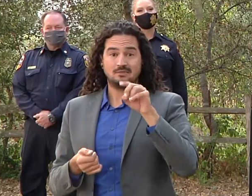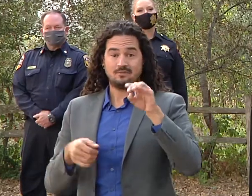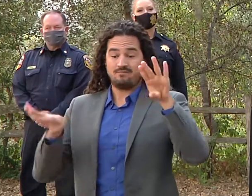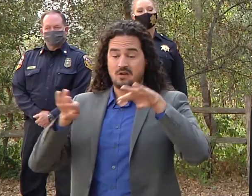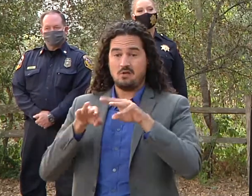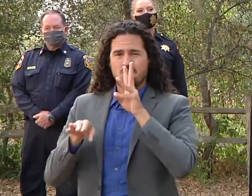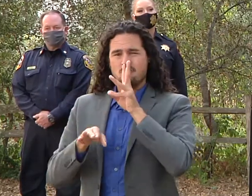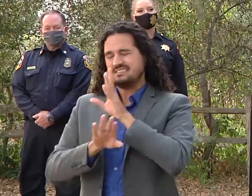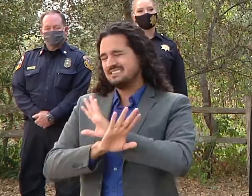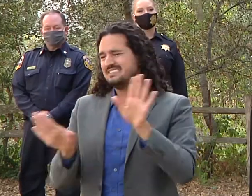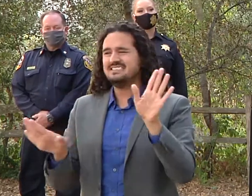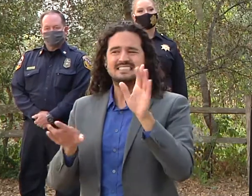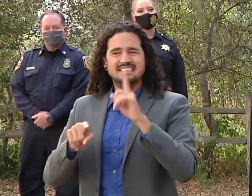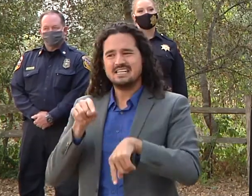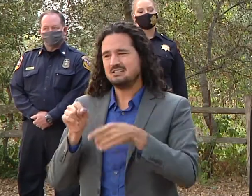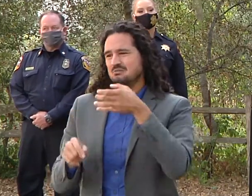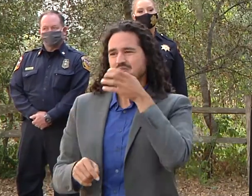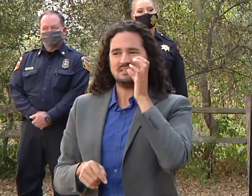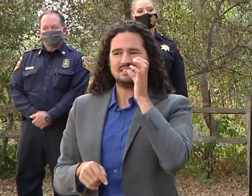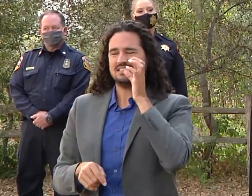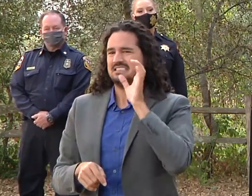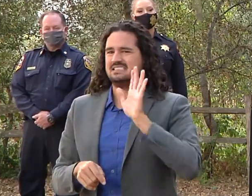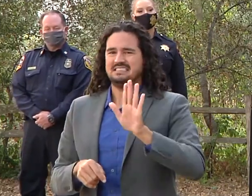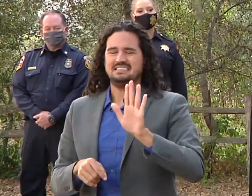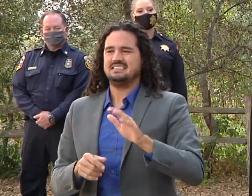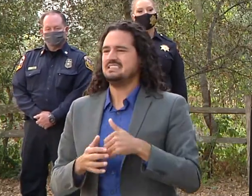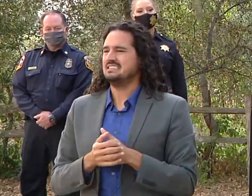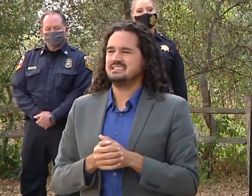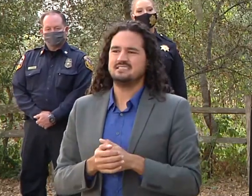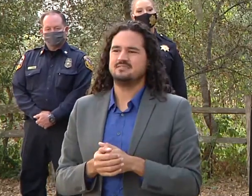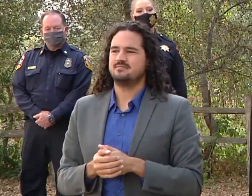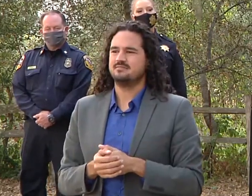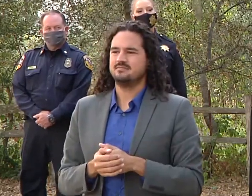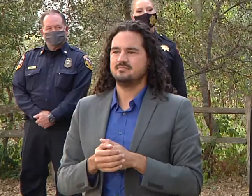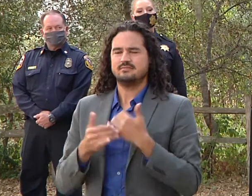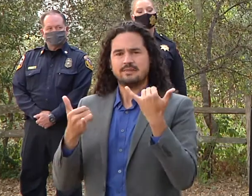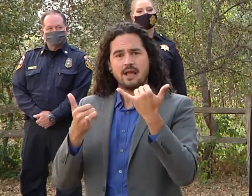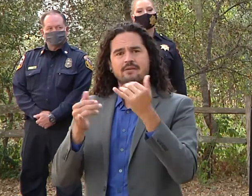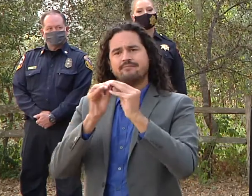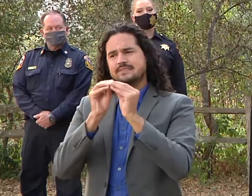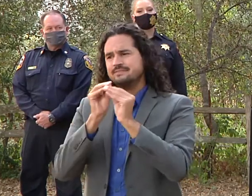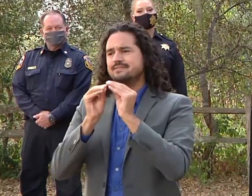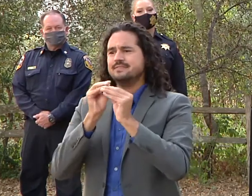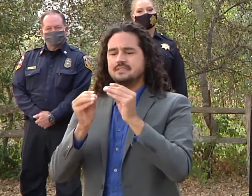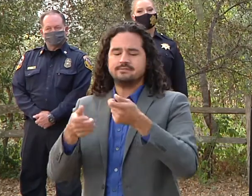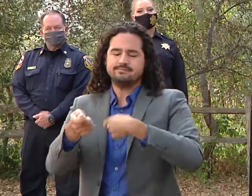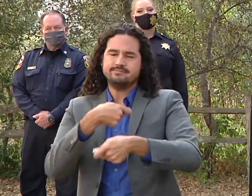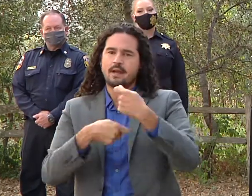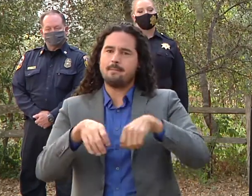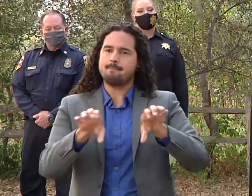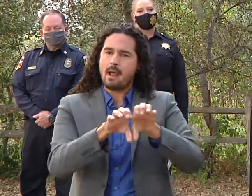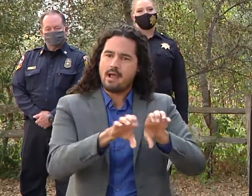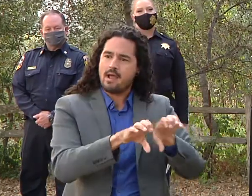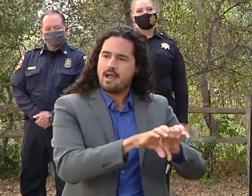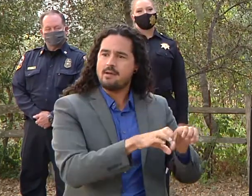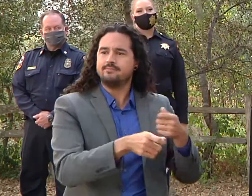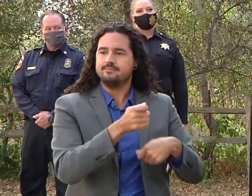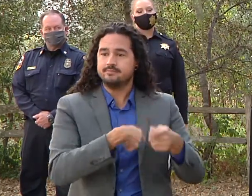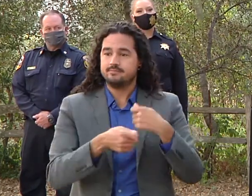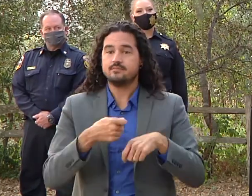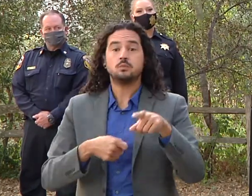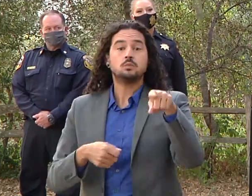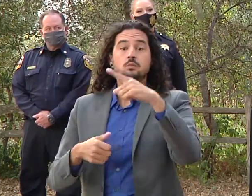especially if you haven't evacuated in that area uh so you definitely if you live north of brookdale or in the and especially the fire impacted areas